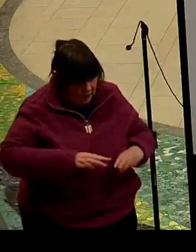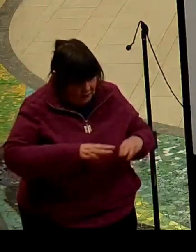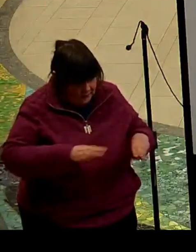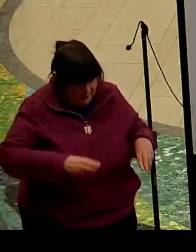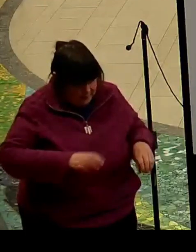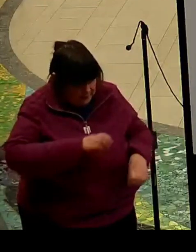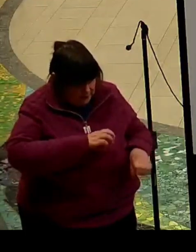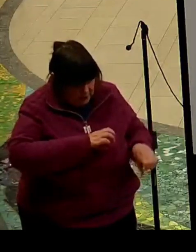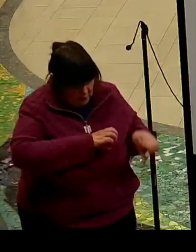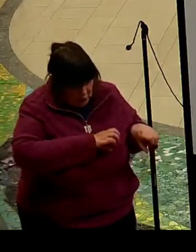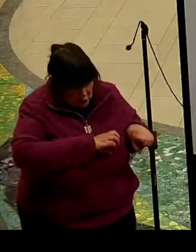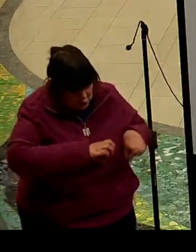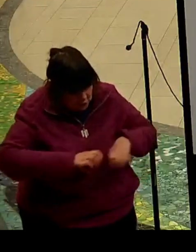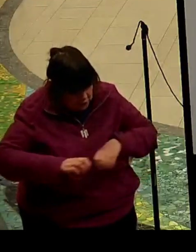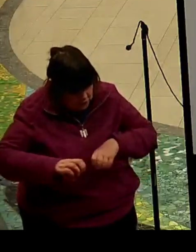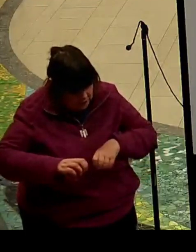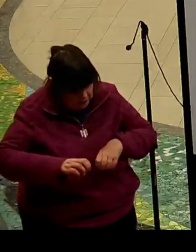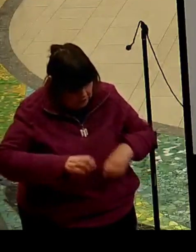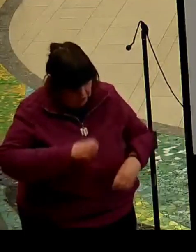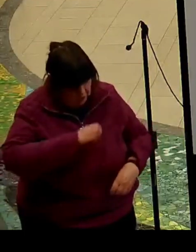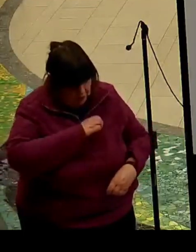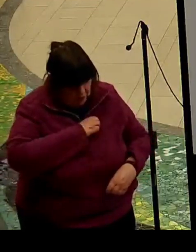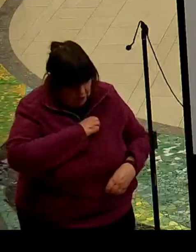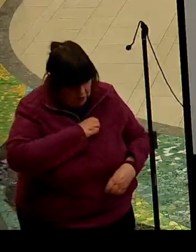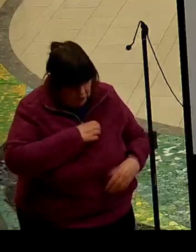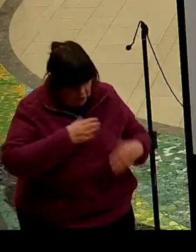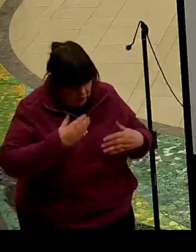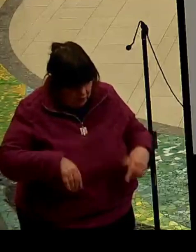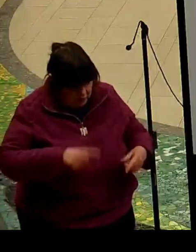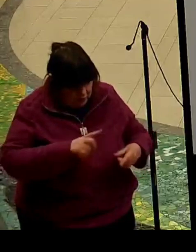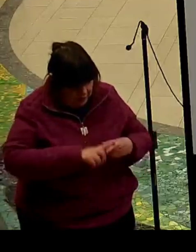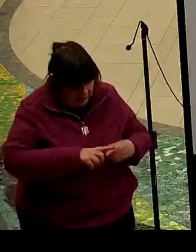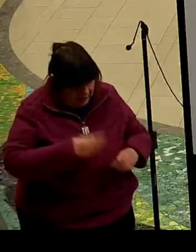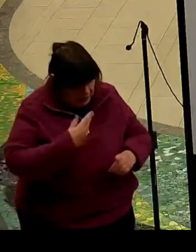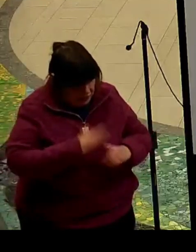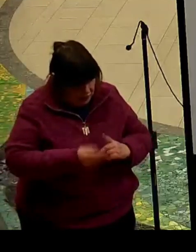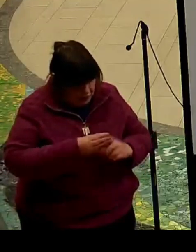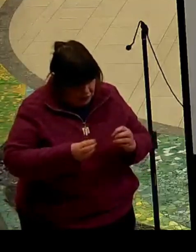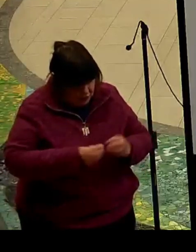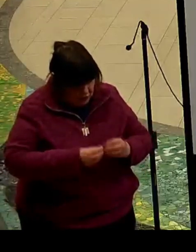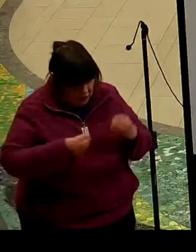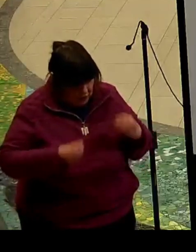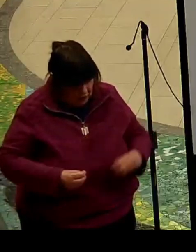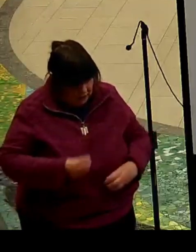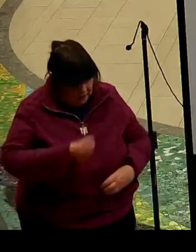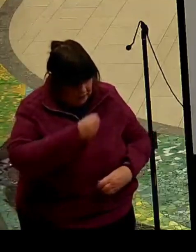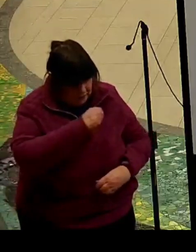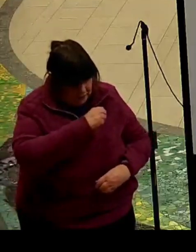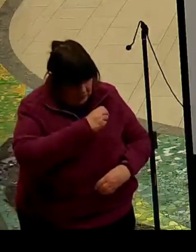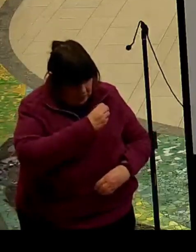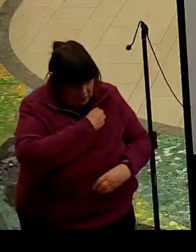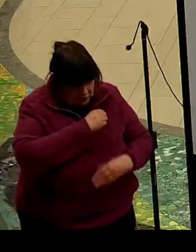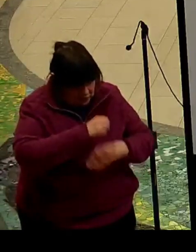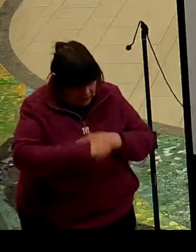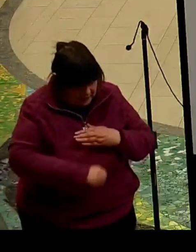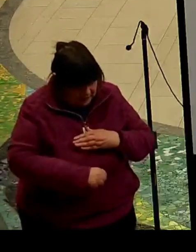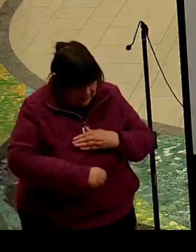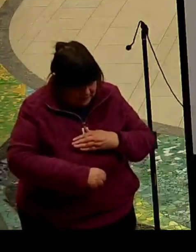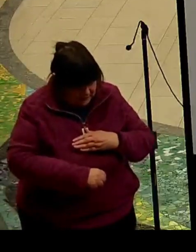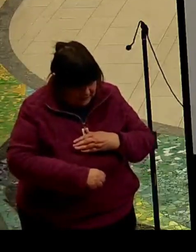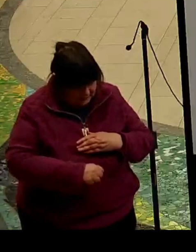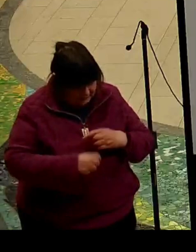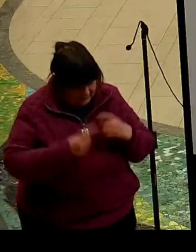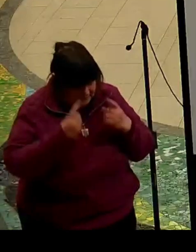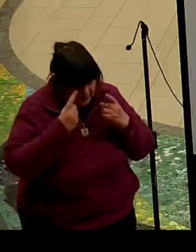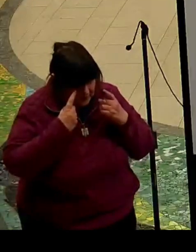how people continue to hurt and torture others today.